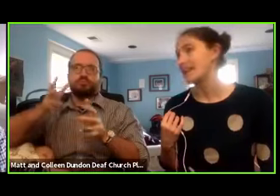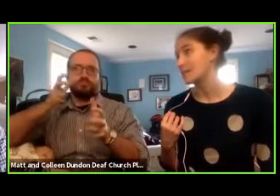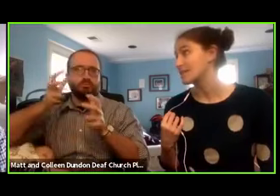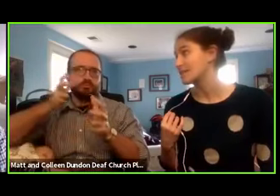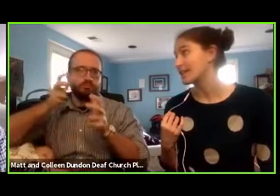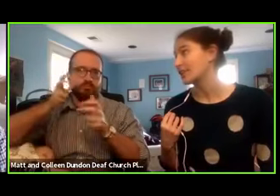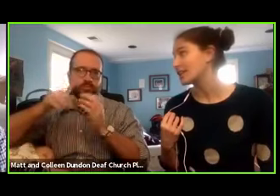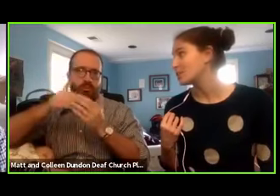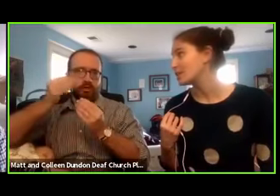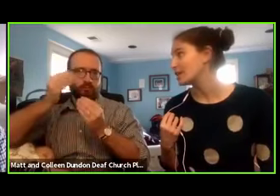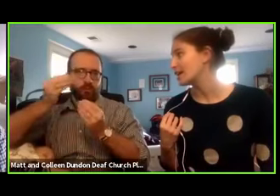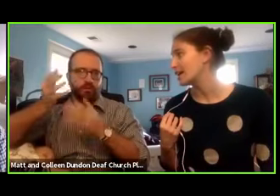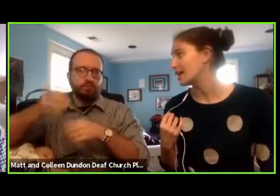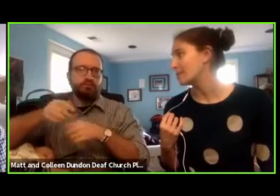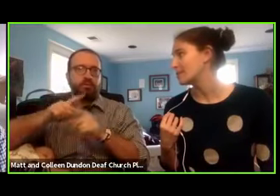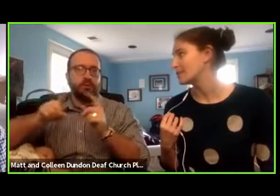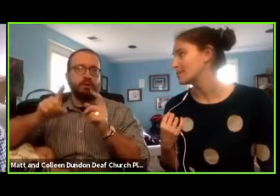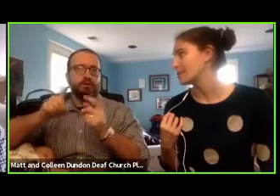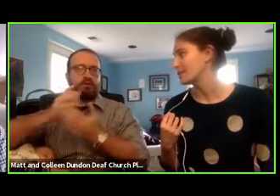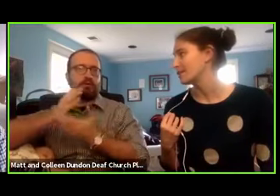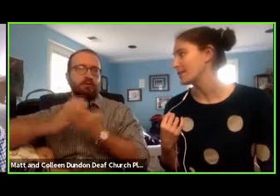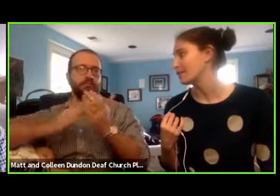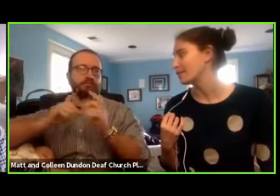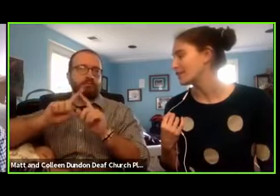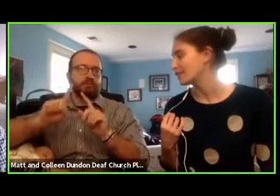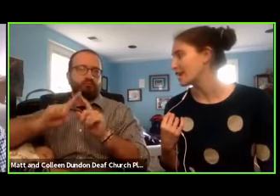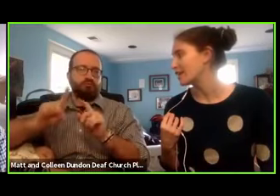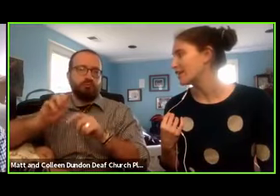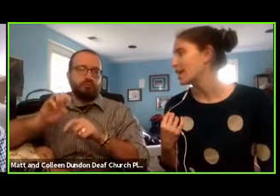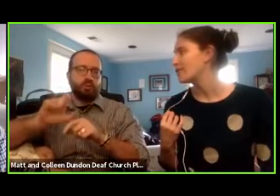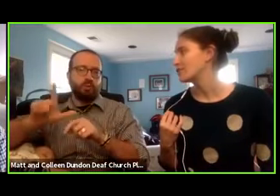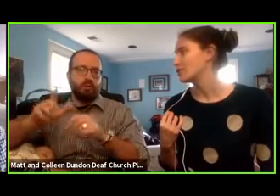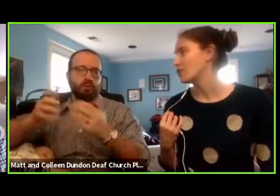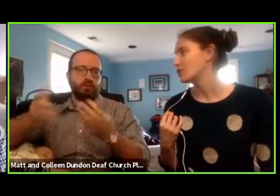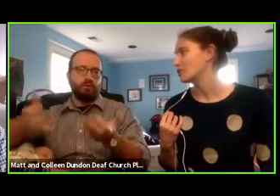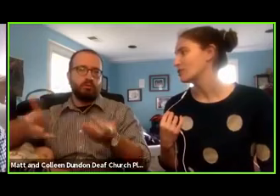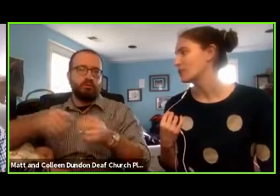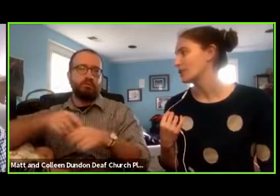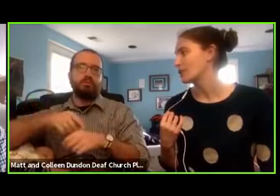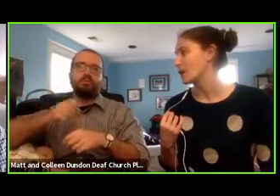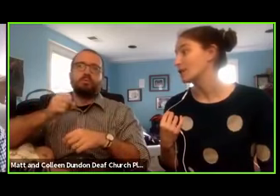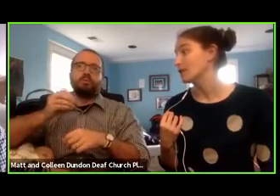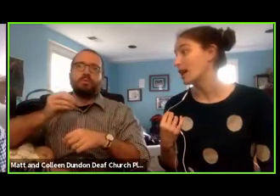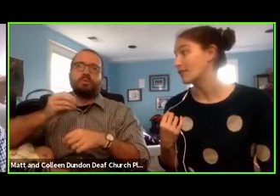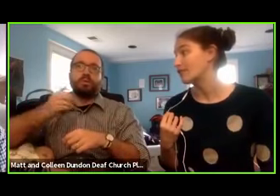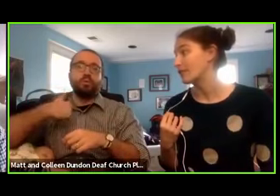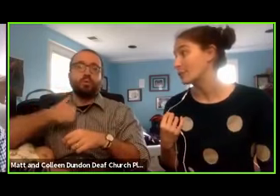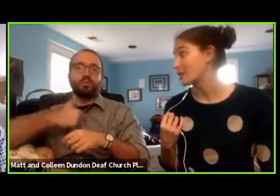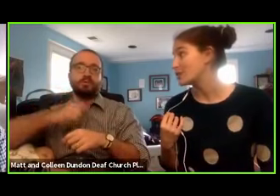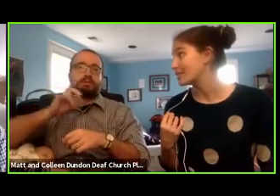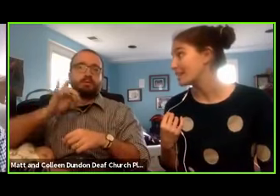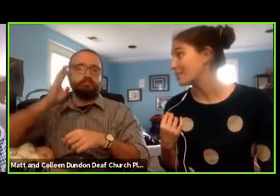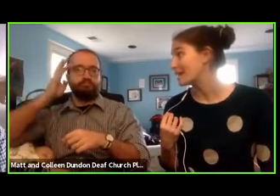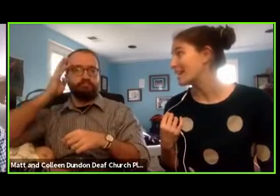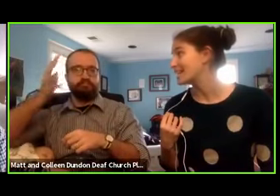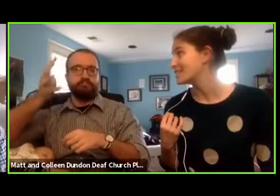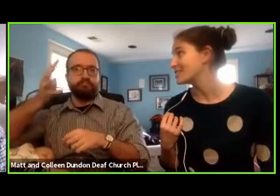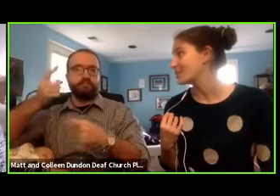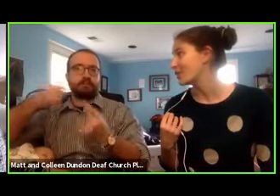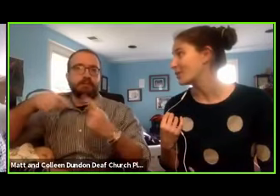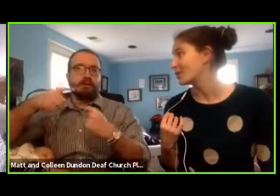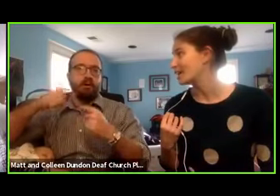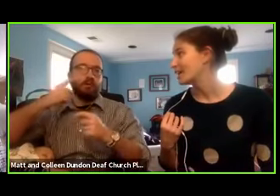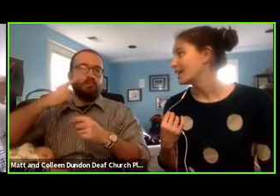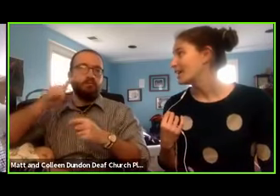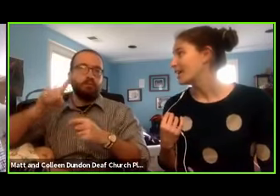Same as the hearing community. There's been a lot of fear there. There's also, you know, a lot of information coming in.